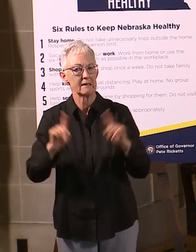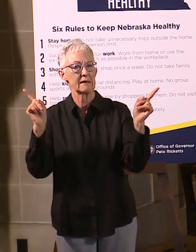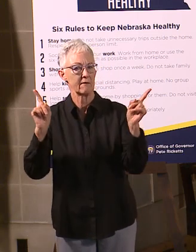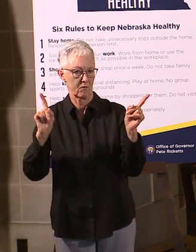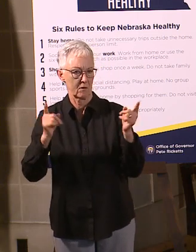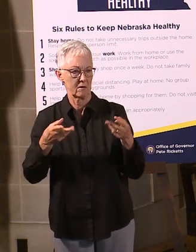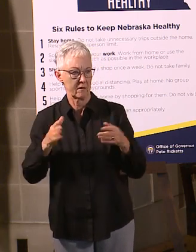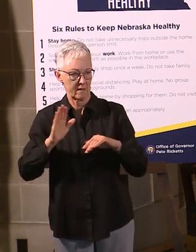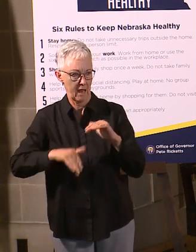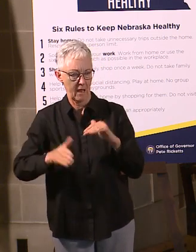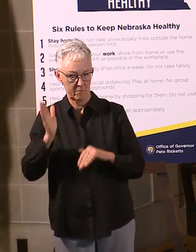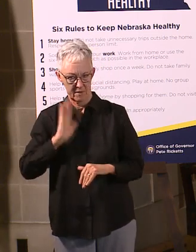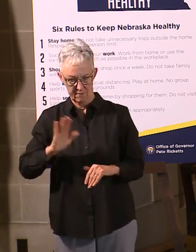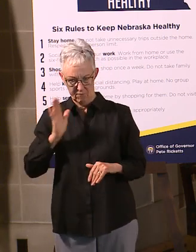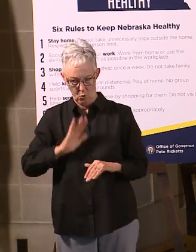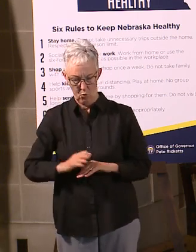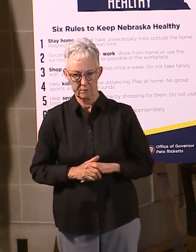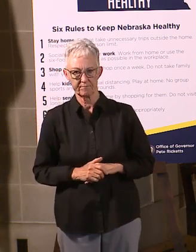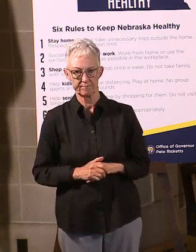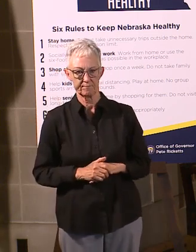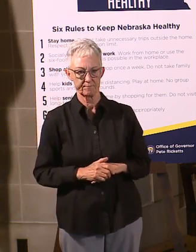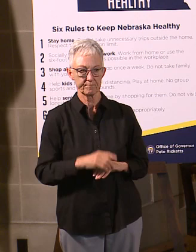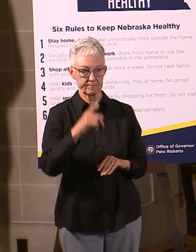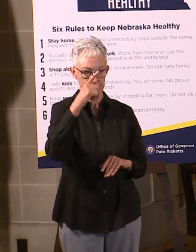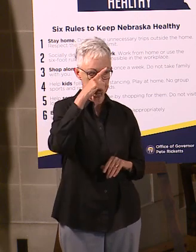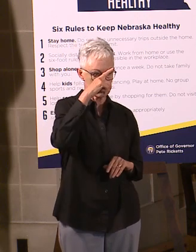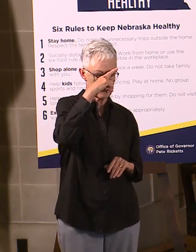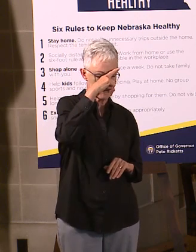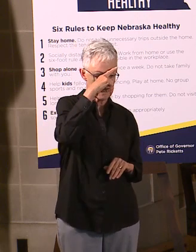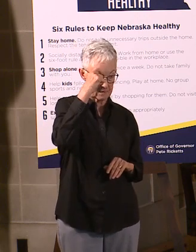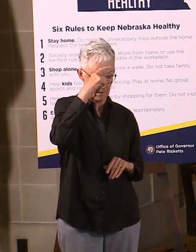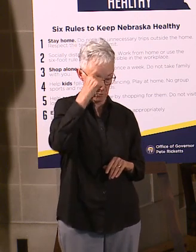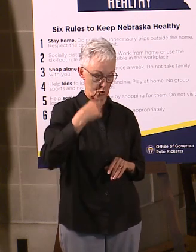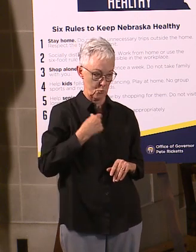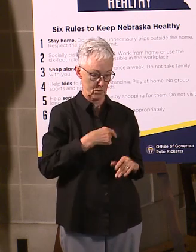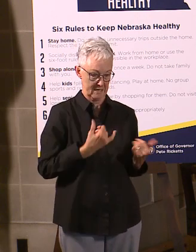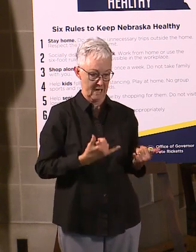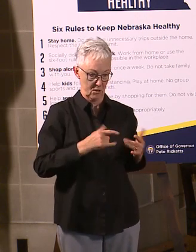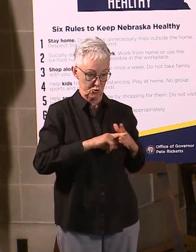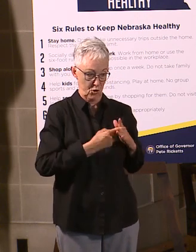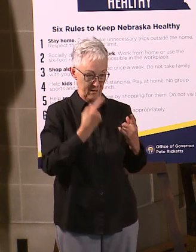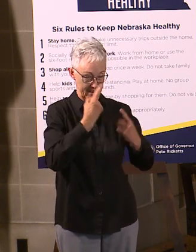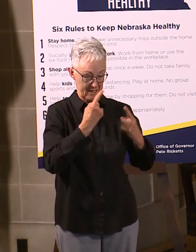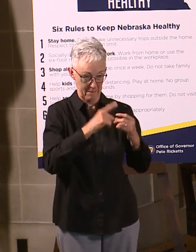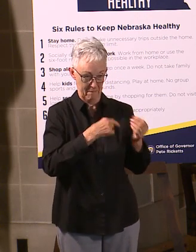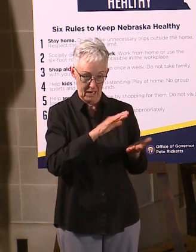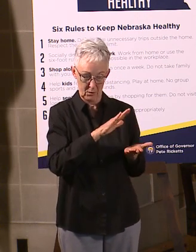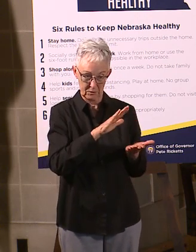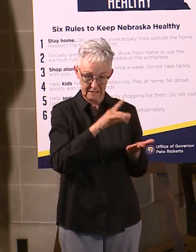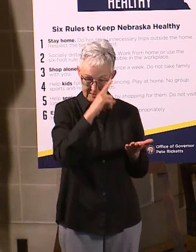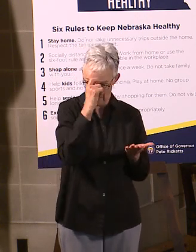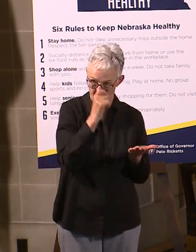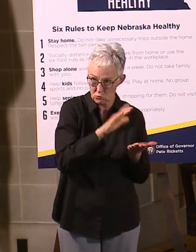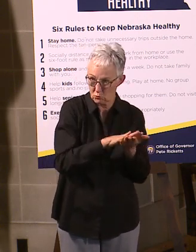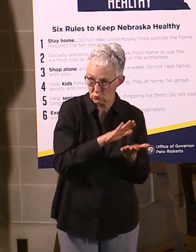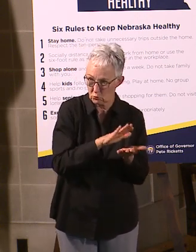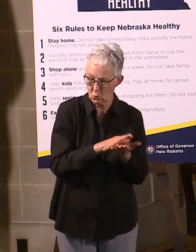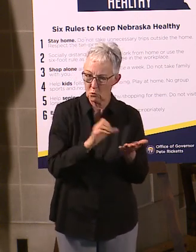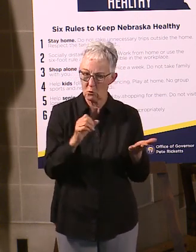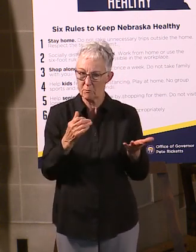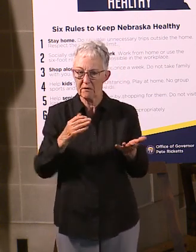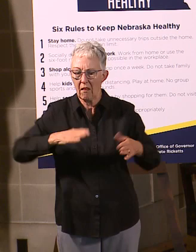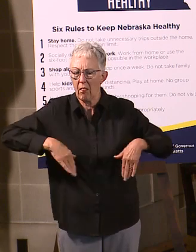a point where we can definitively say it's going to be safe on this date or that date. But as we get closer to that, I want school officials thinking about